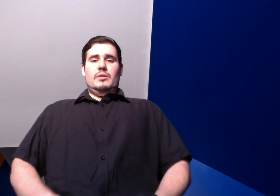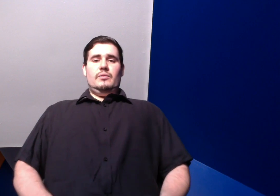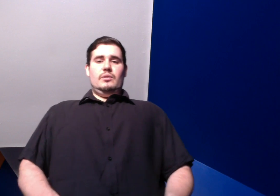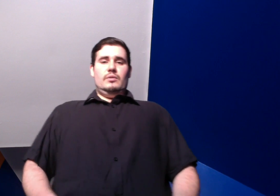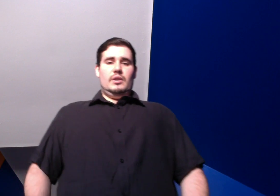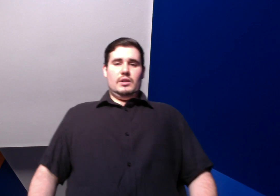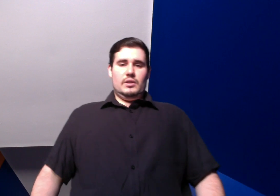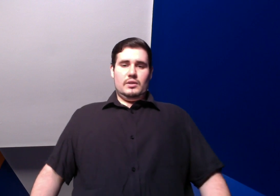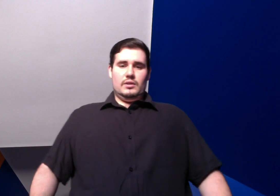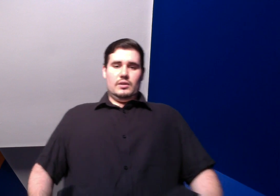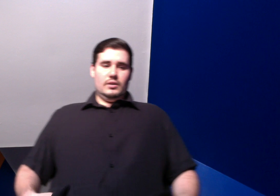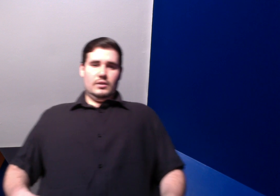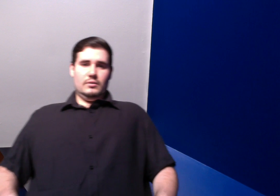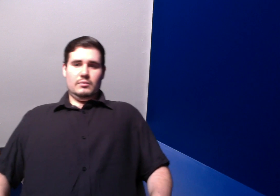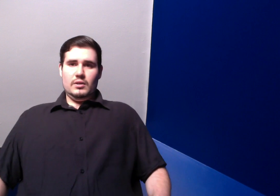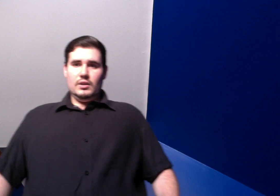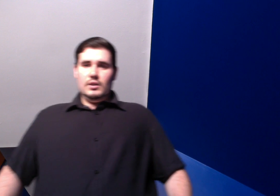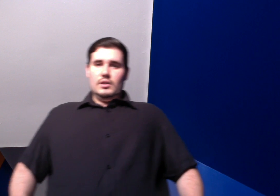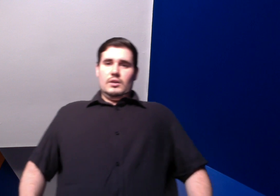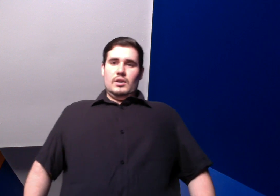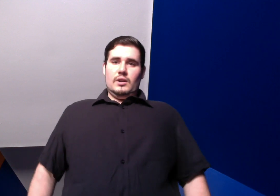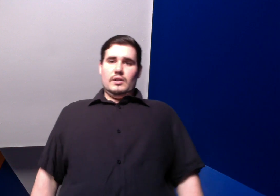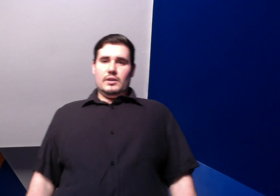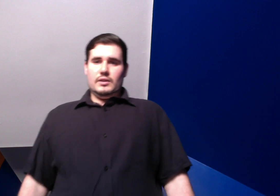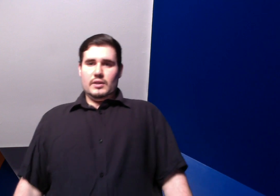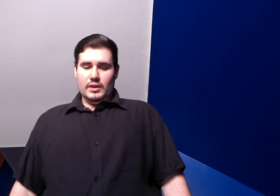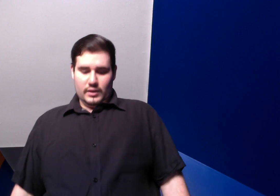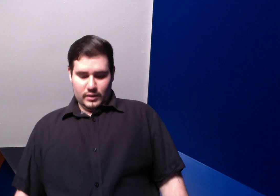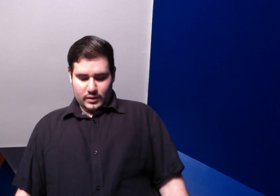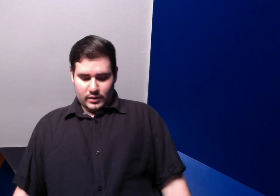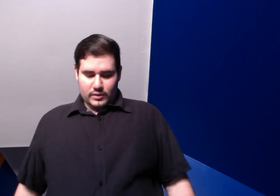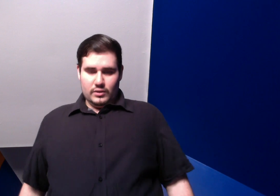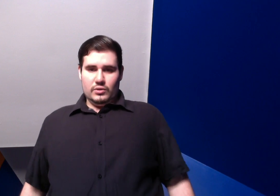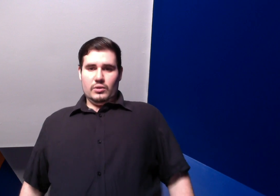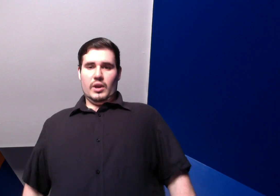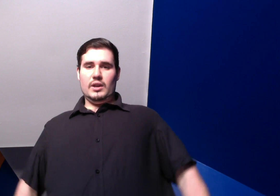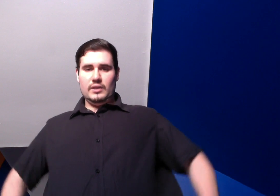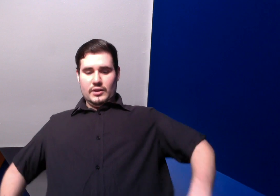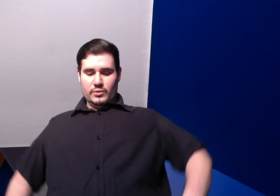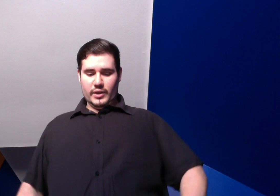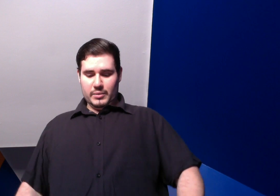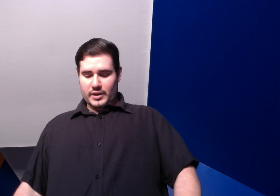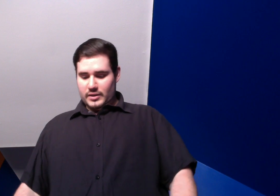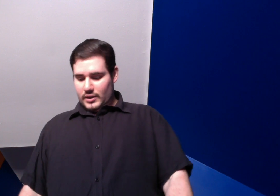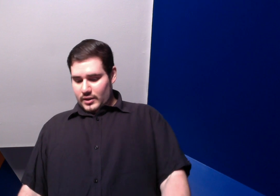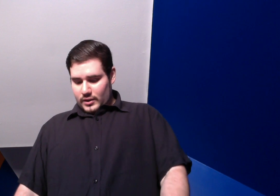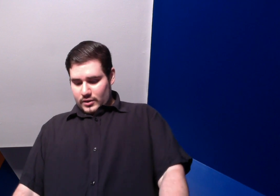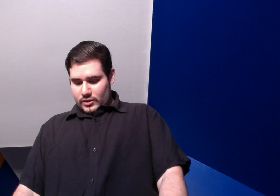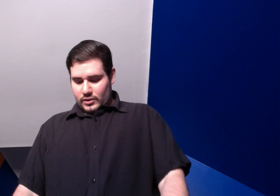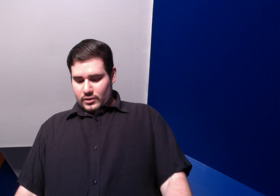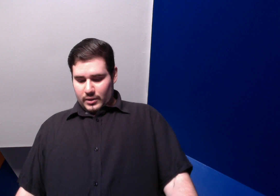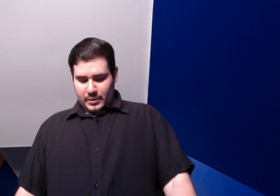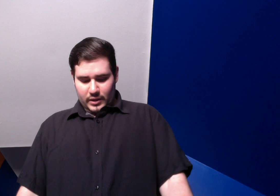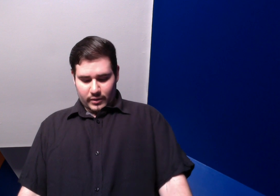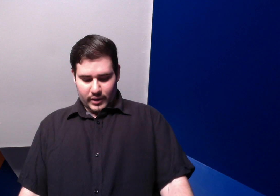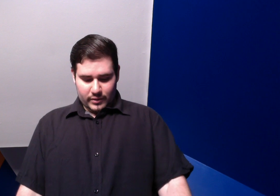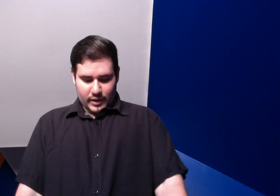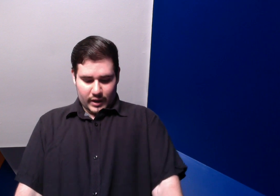interview in I'd like to say like 20 minutes so I'm getting ready for that